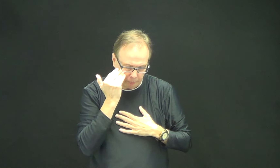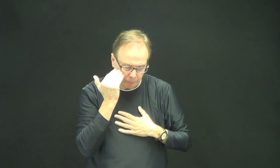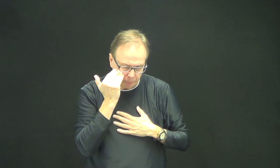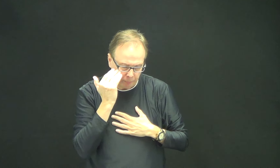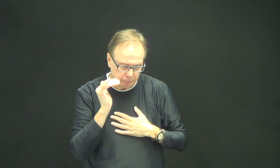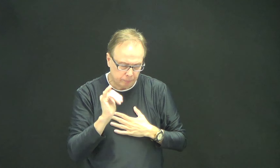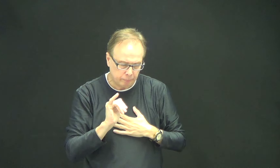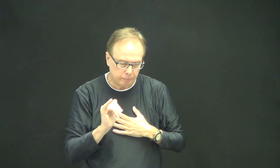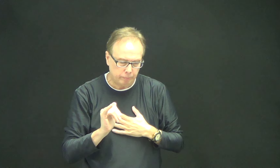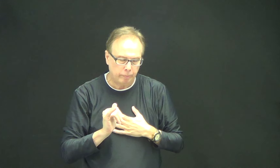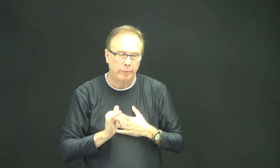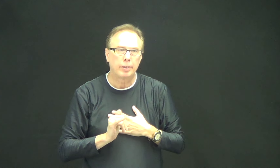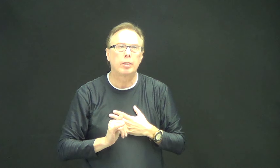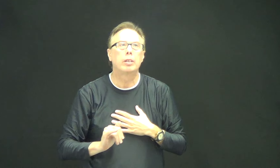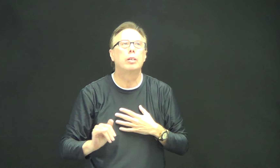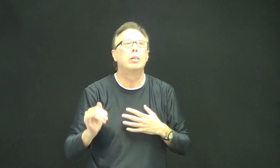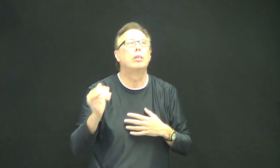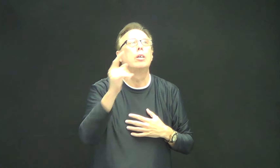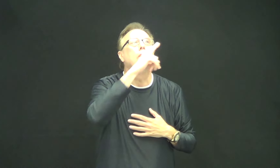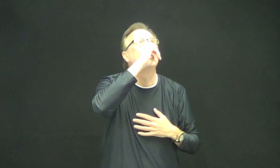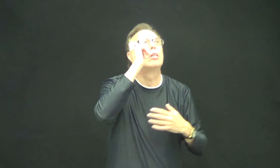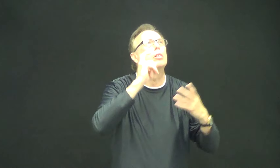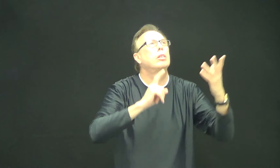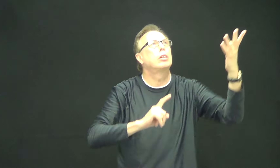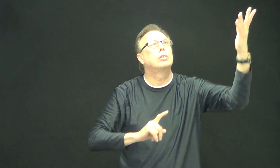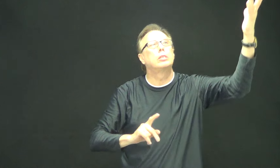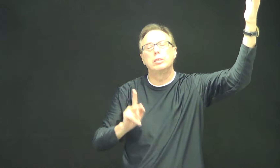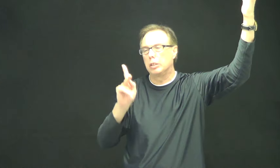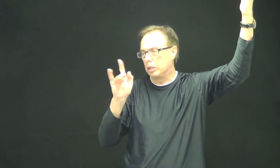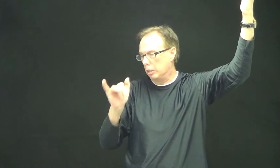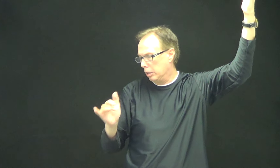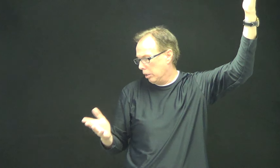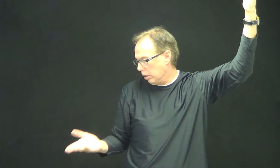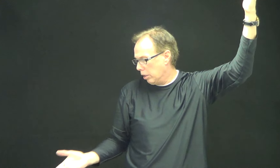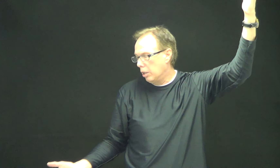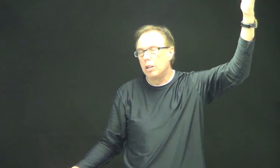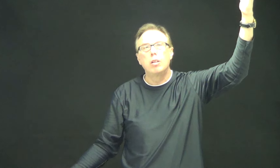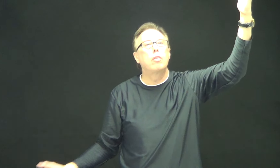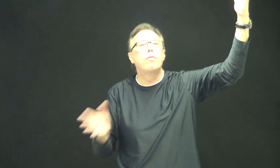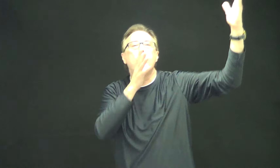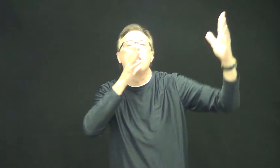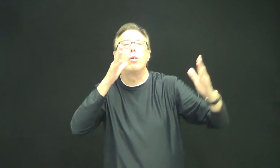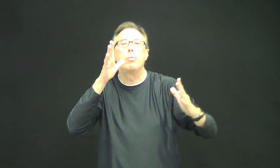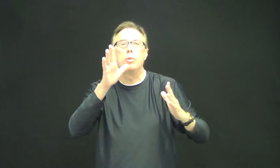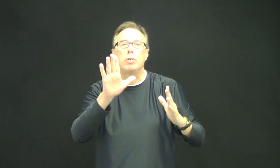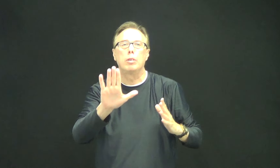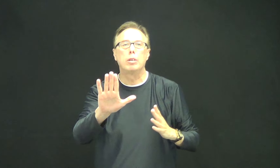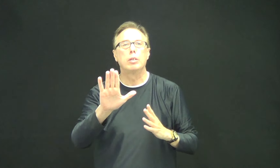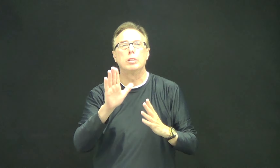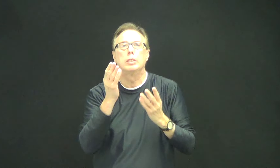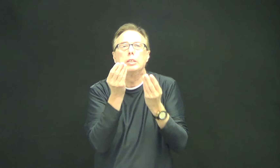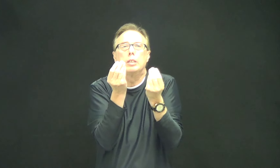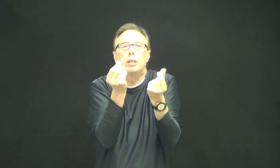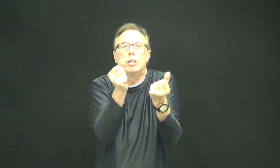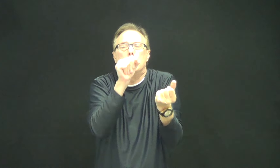From Leningrad to Lexington, the farmer knows his land,